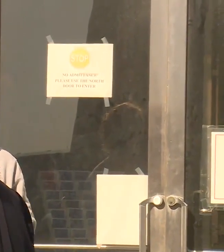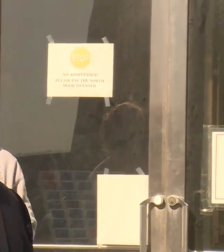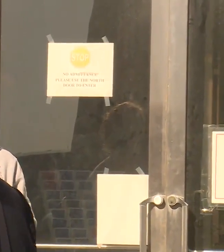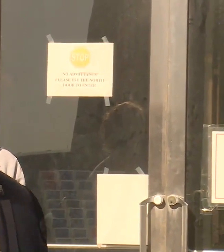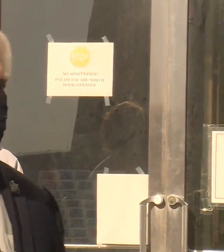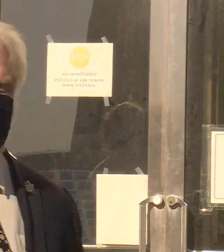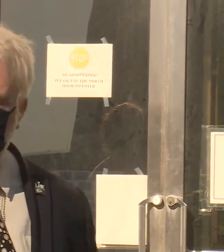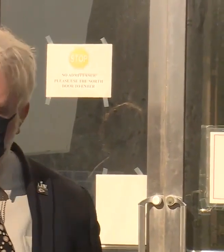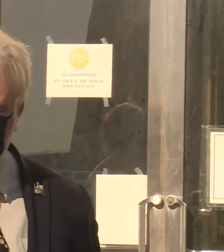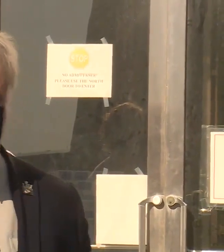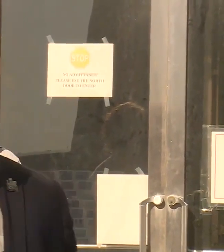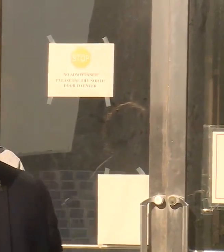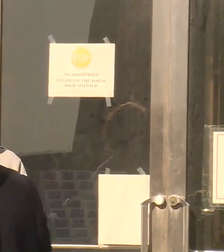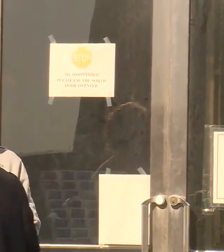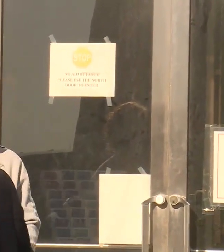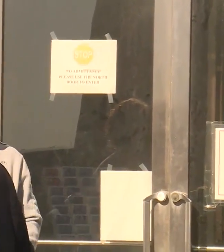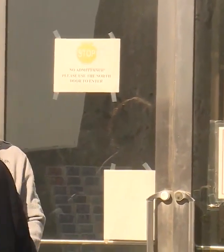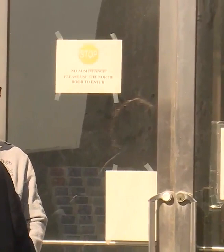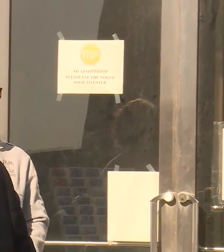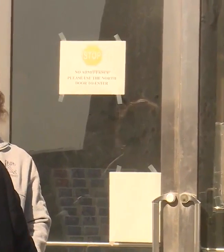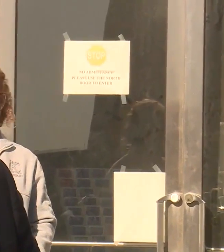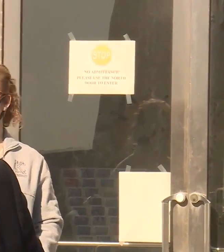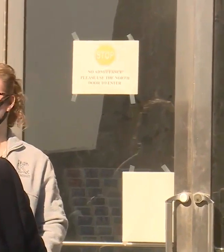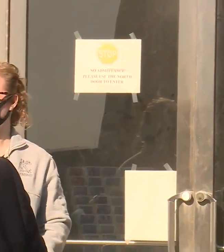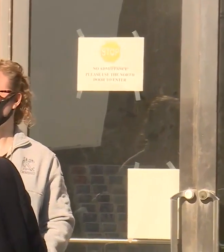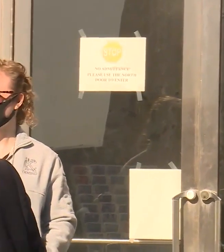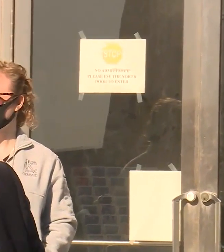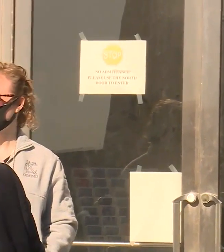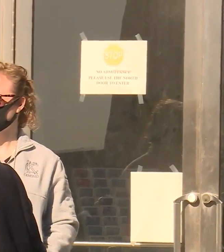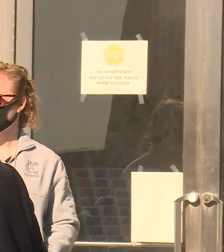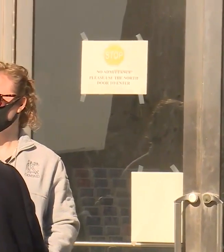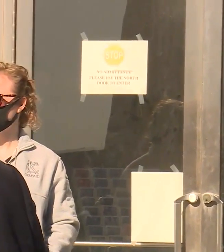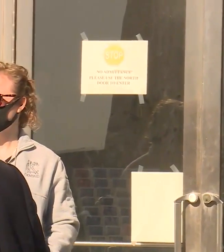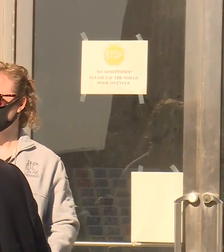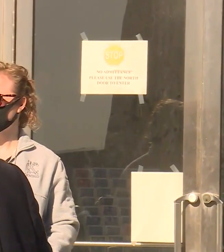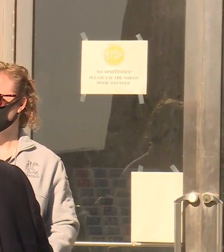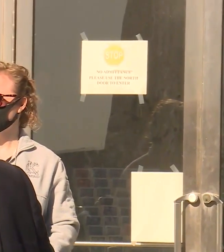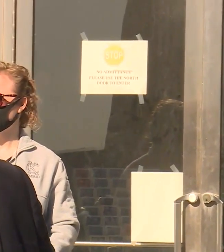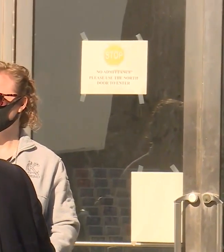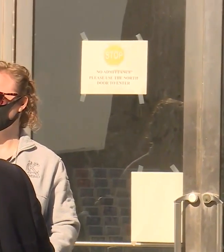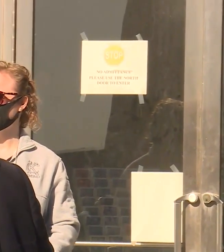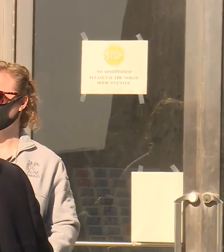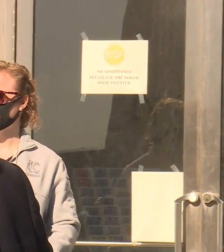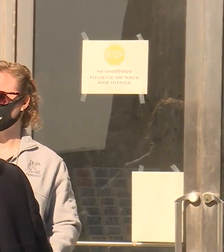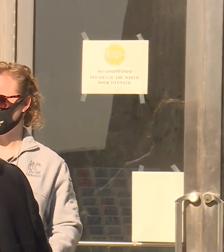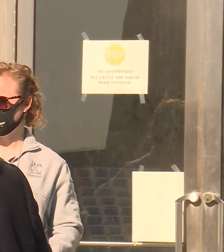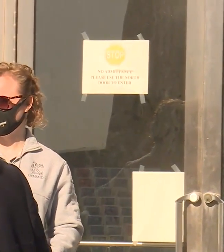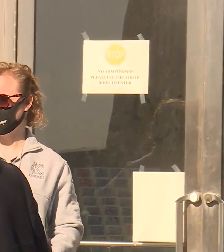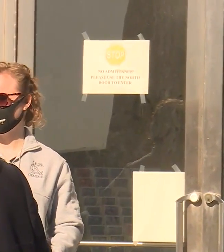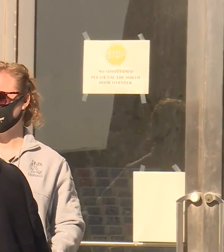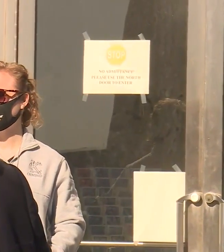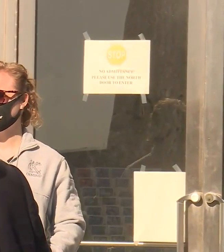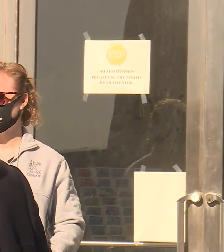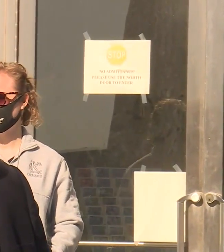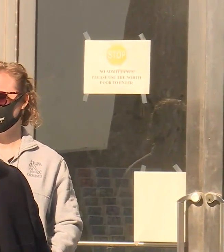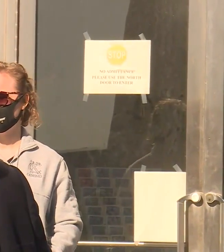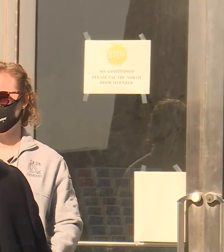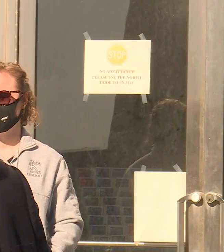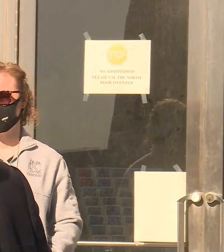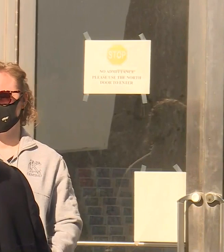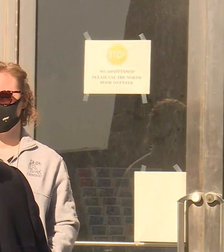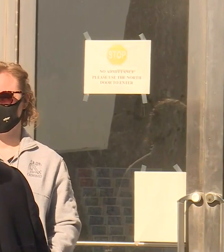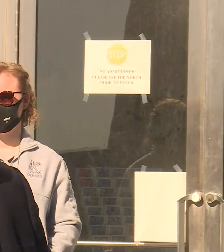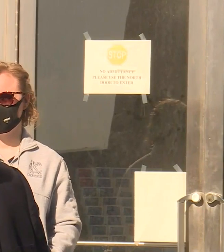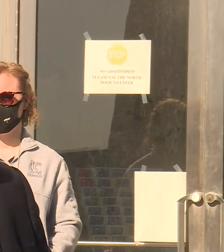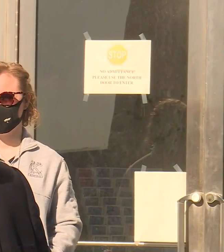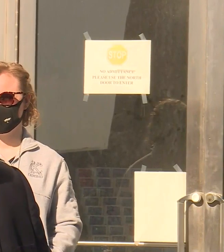they don't have to submit a plan. They don't have to submit a plan, but I don't know one that doesn't want to do it as